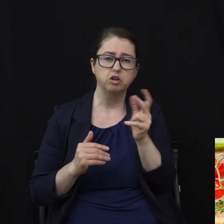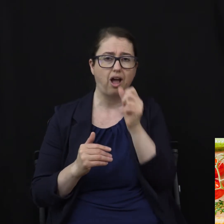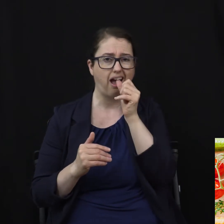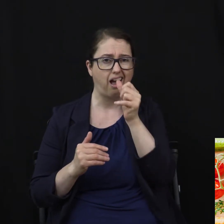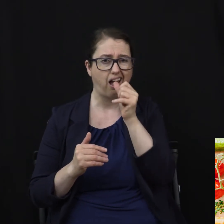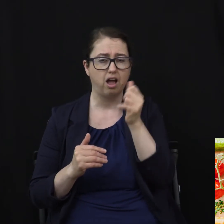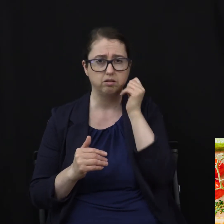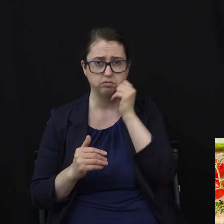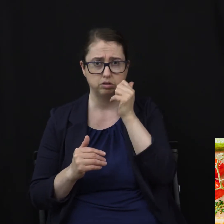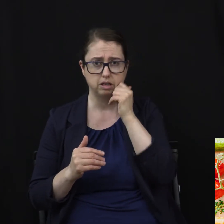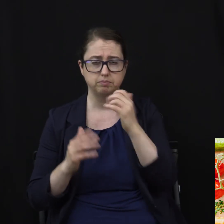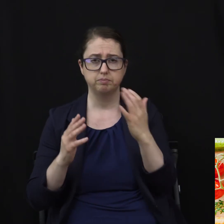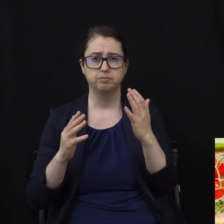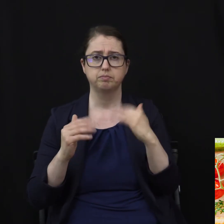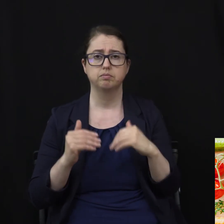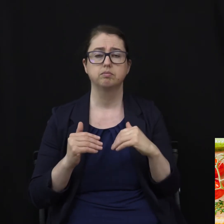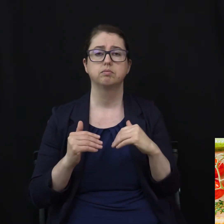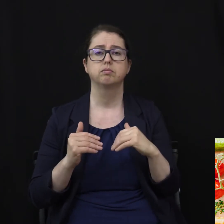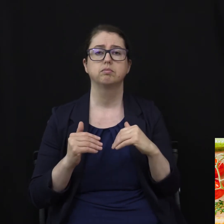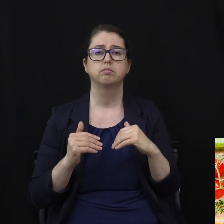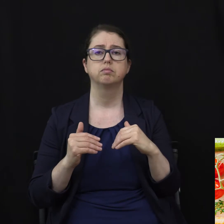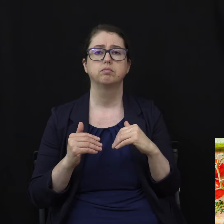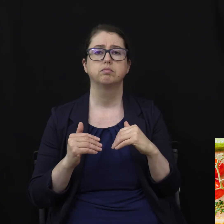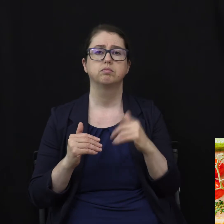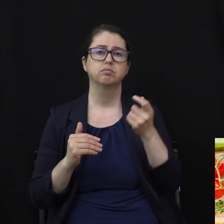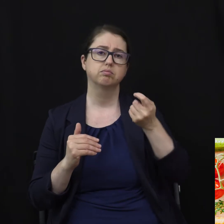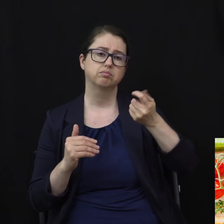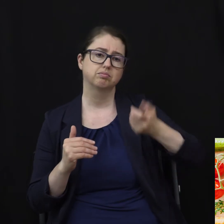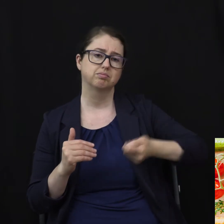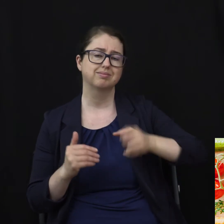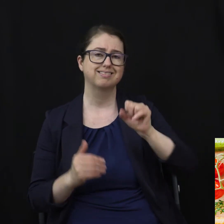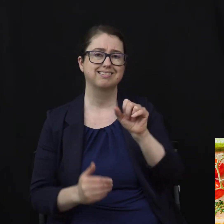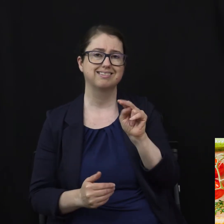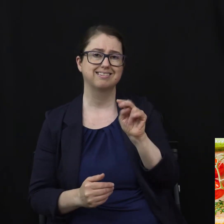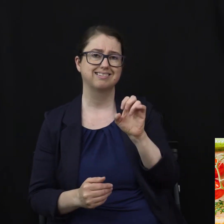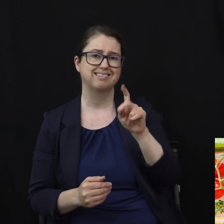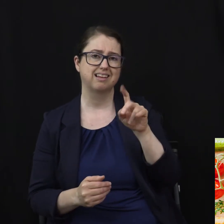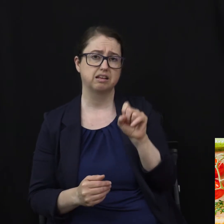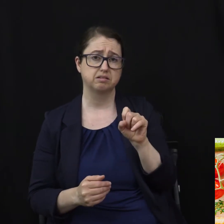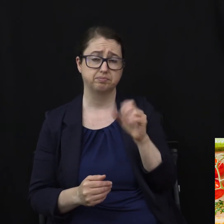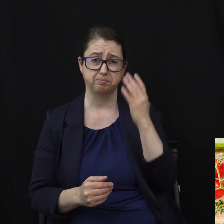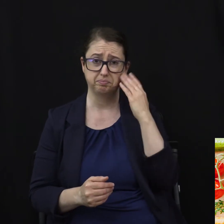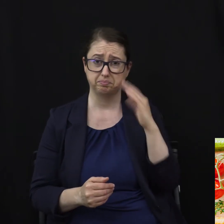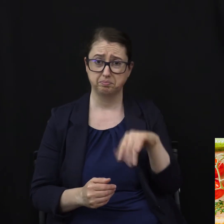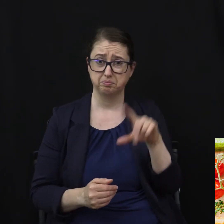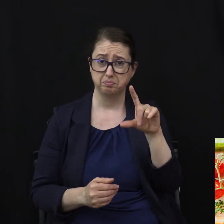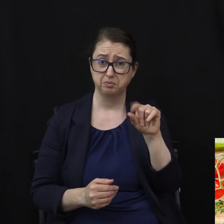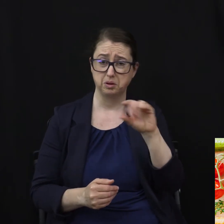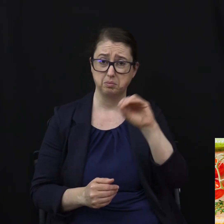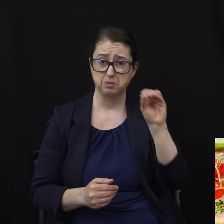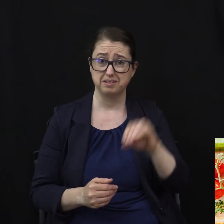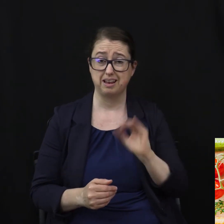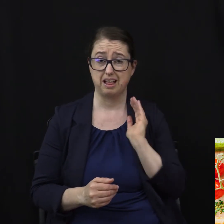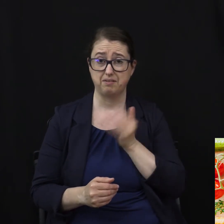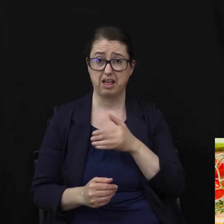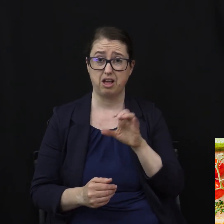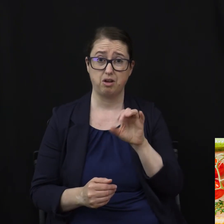Number seven, eliminate snacks. 20% of our calories come from snacking. Number